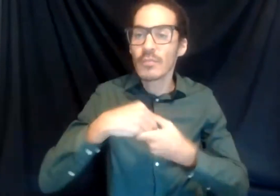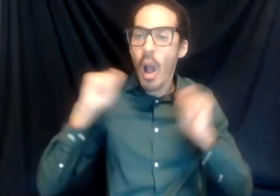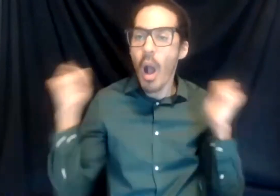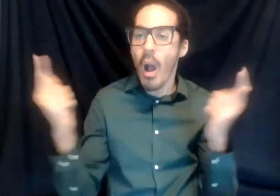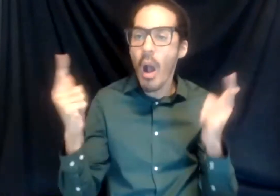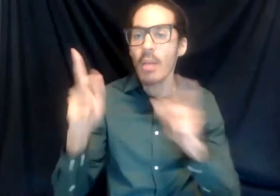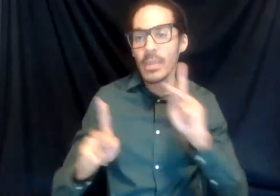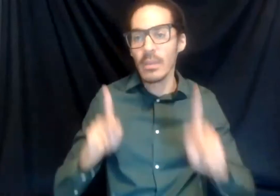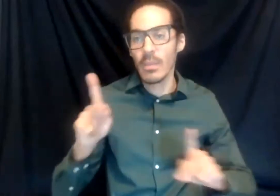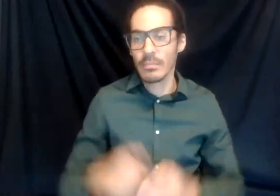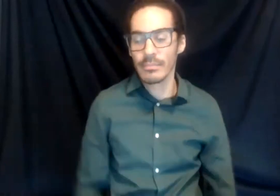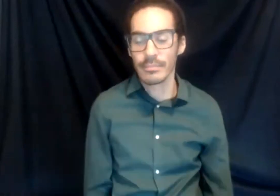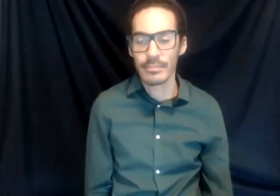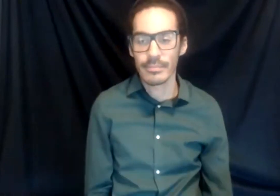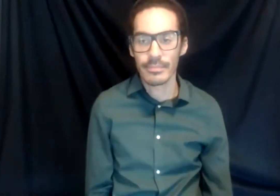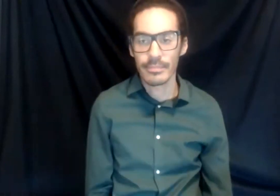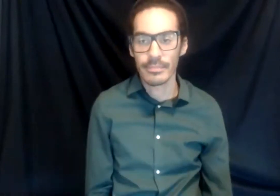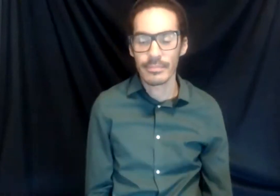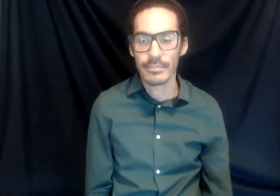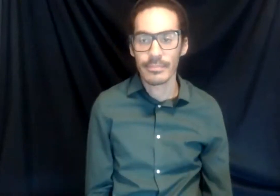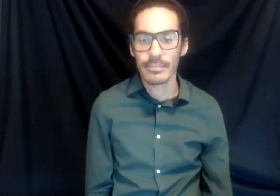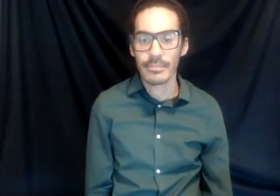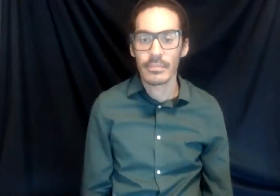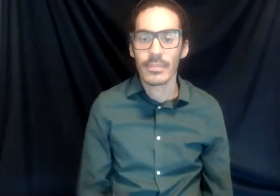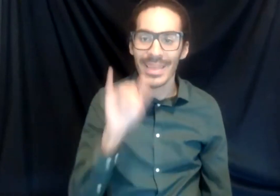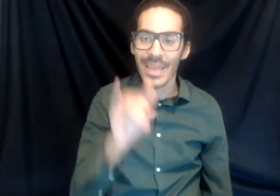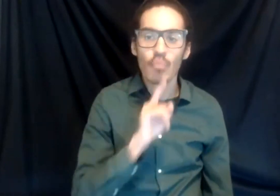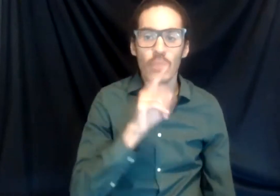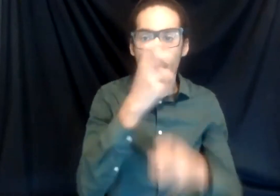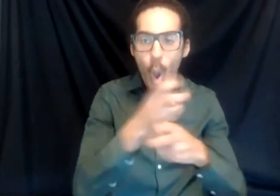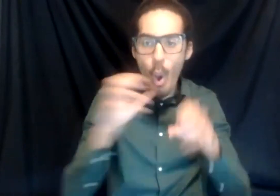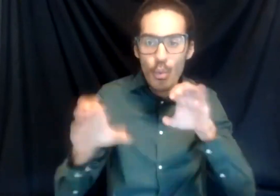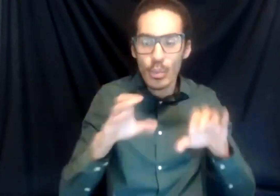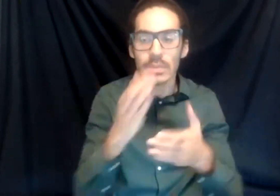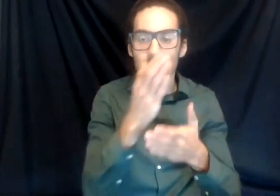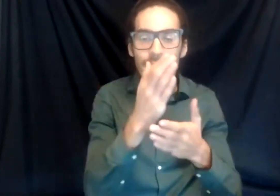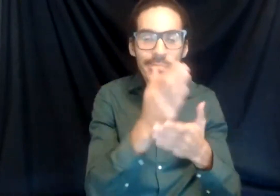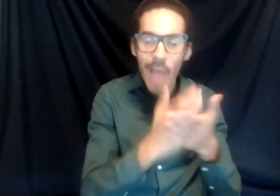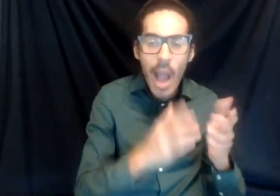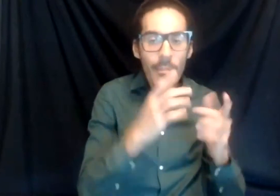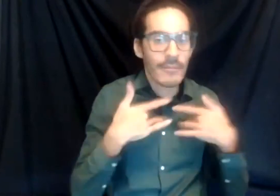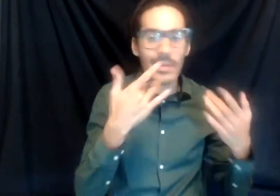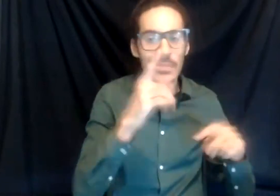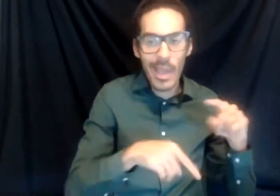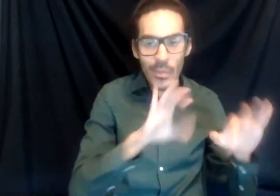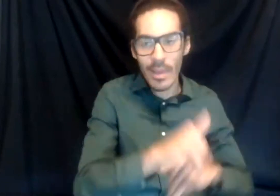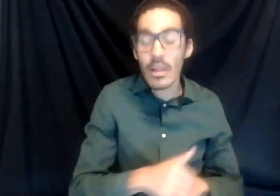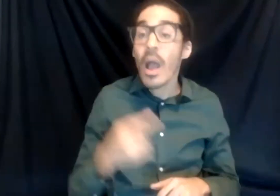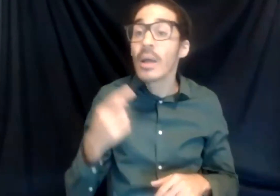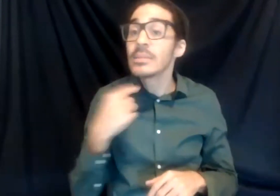that, while that is very hard to do because some of events might not, but for example, if you're saying I want to have supposedly, let's imagine that